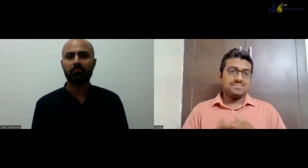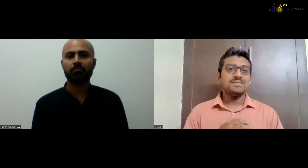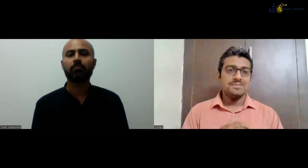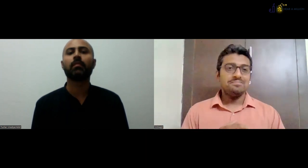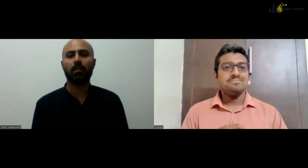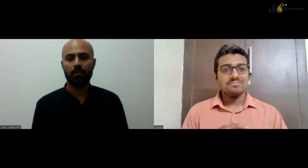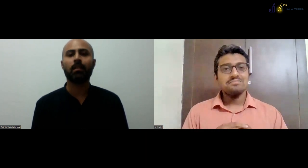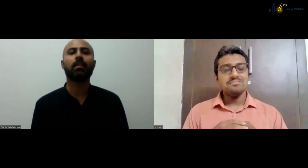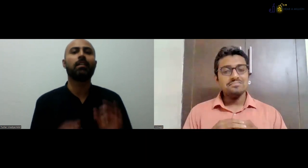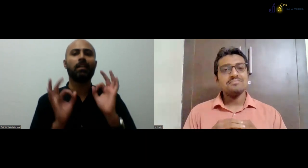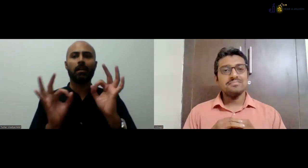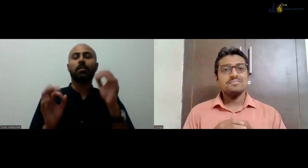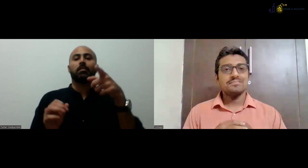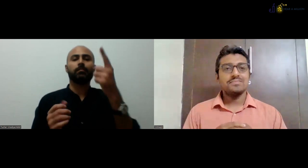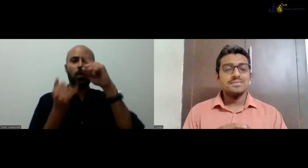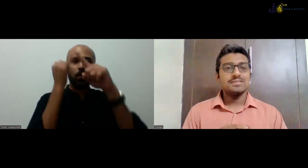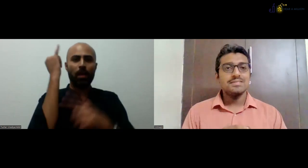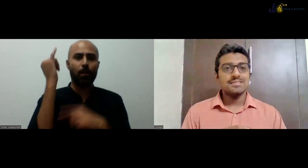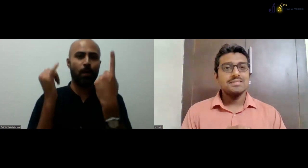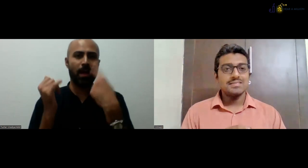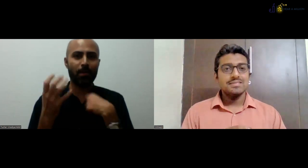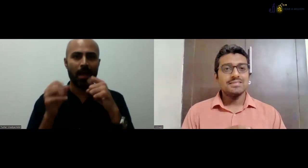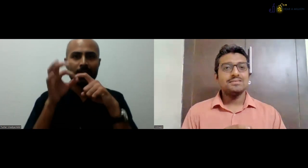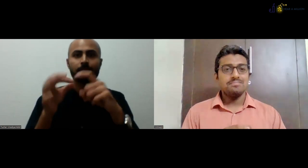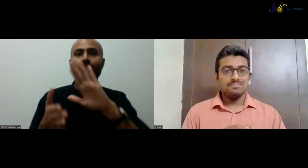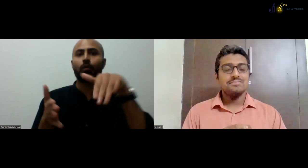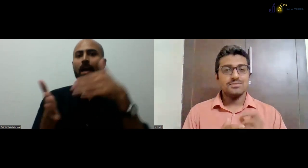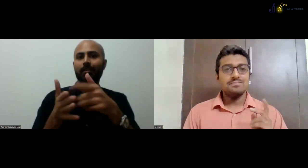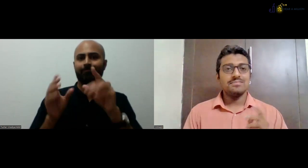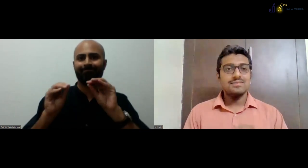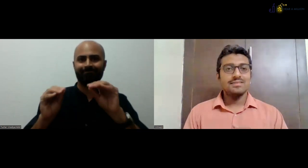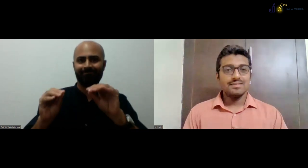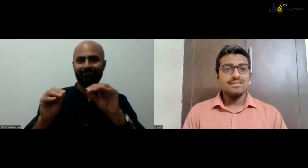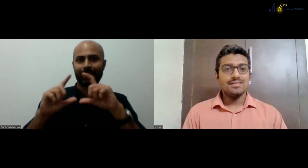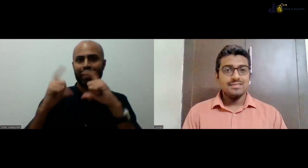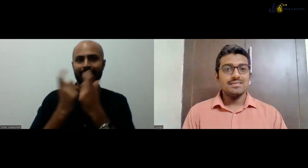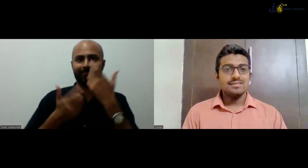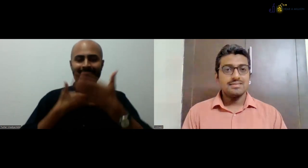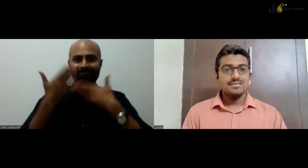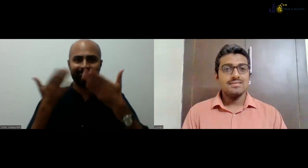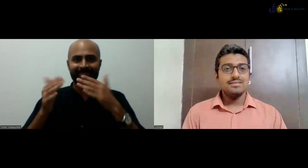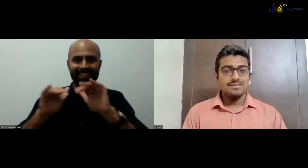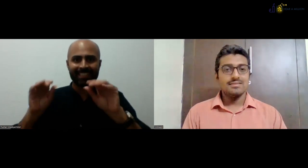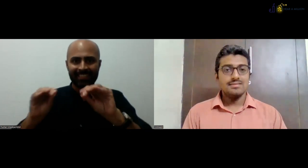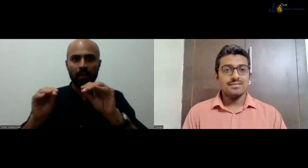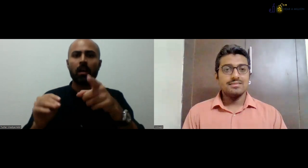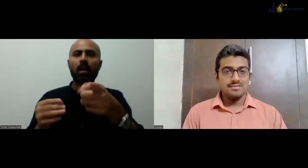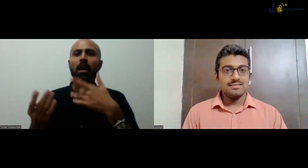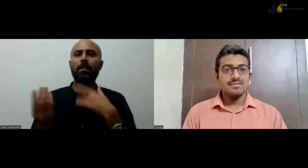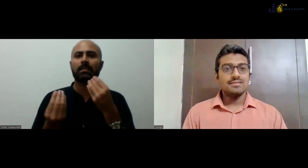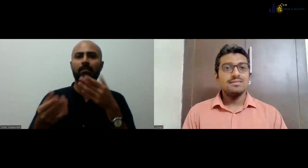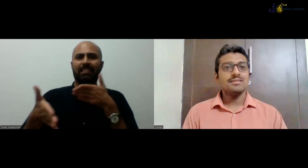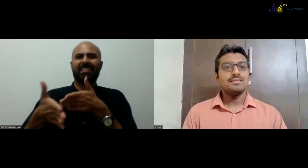academic subjects and we are translating it in ISL. That's great. The last question, which I have now is the classes, which at